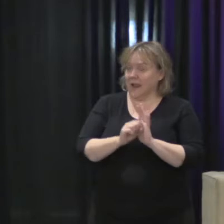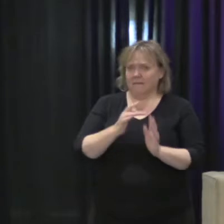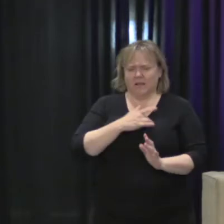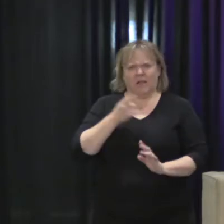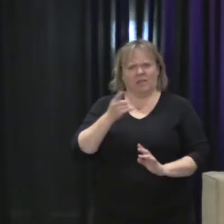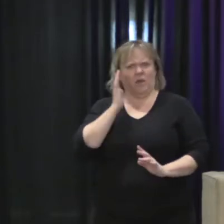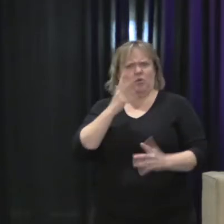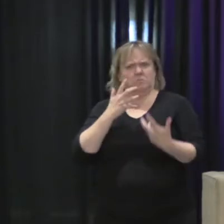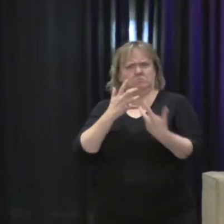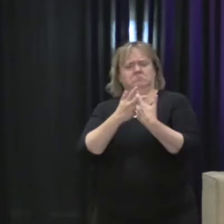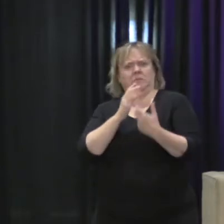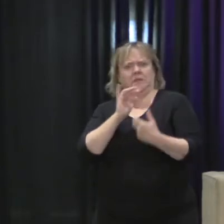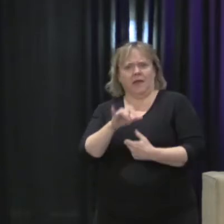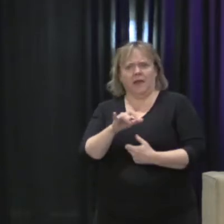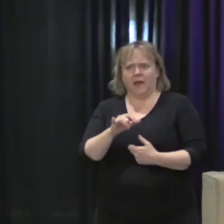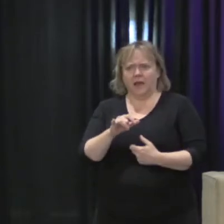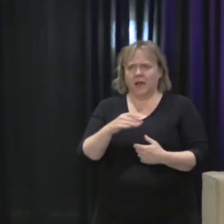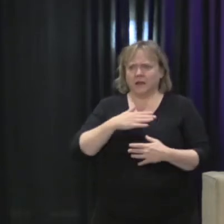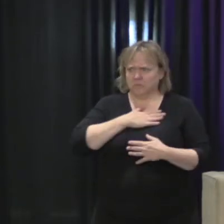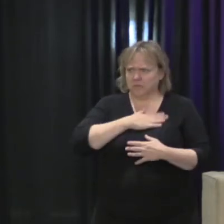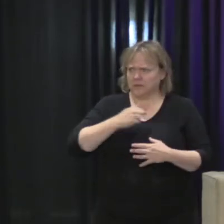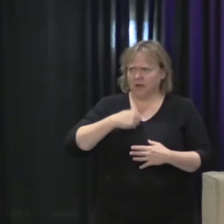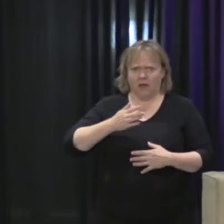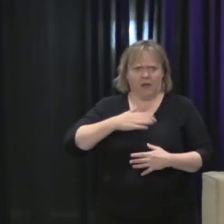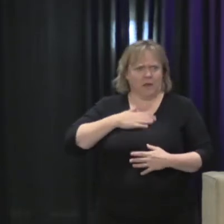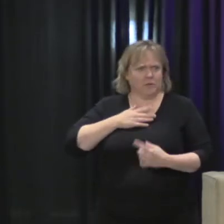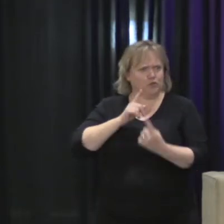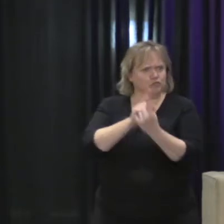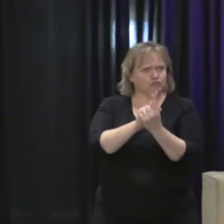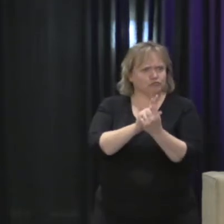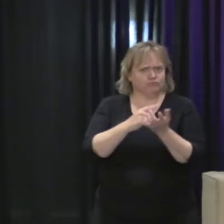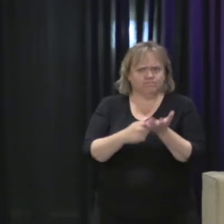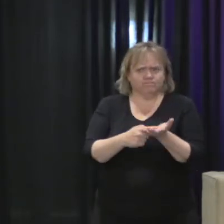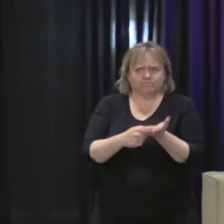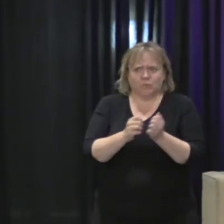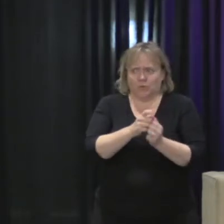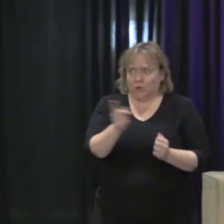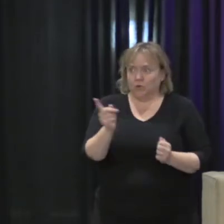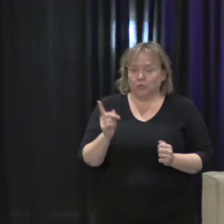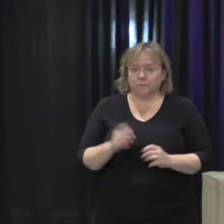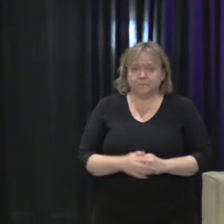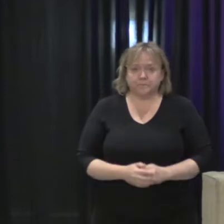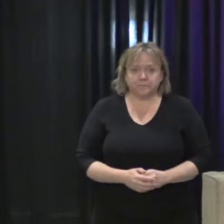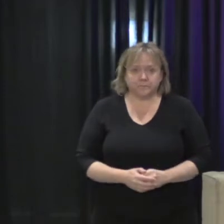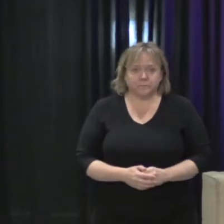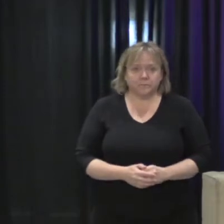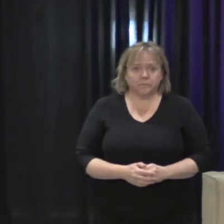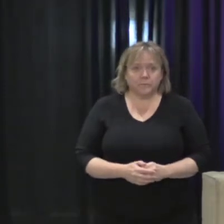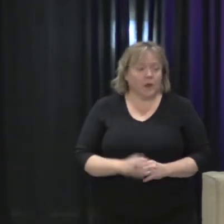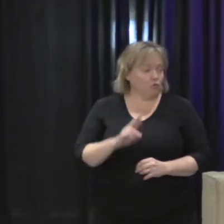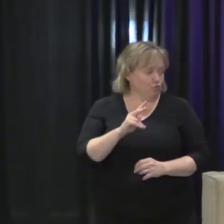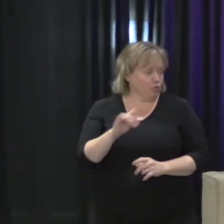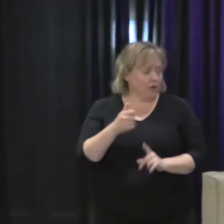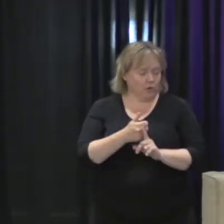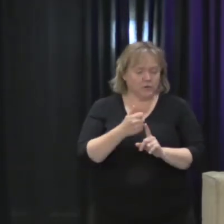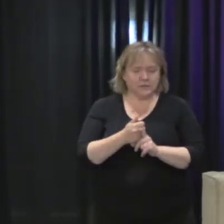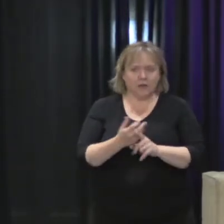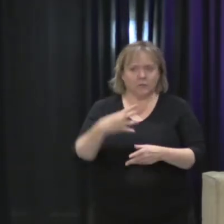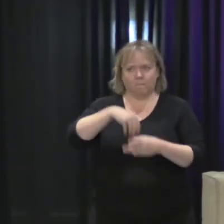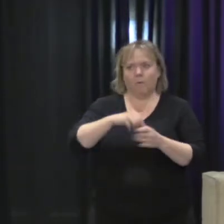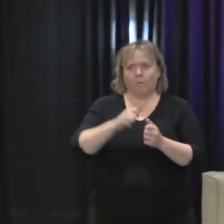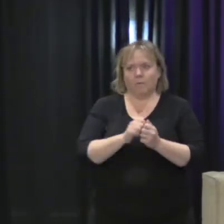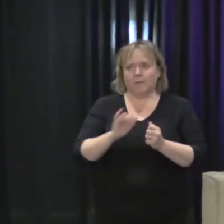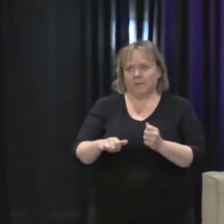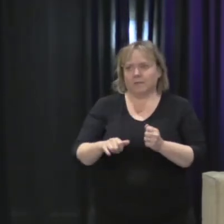I'd love to talk to you more. And Ricky has been really supportive of this initiative as well. So, again, getting your municipality to